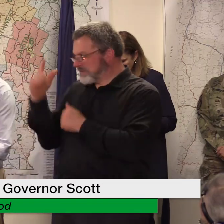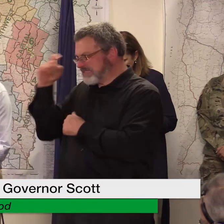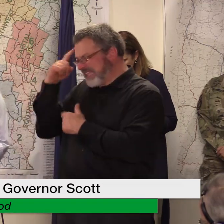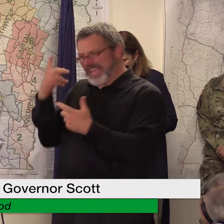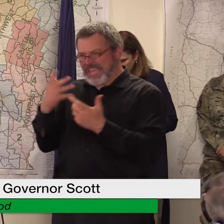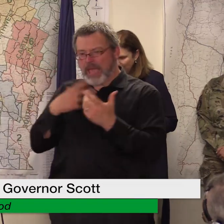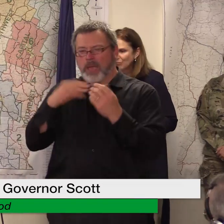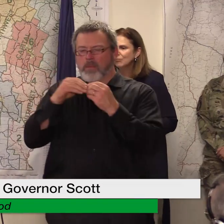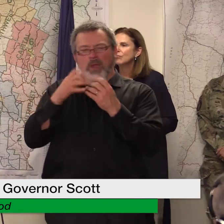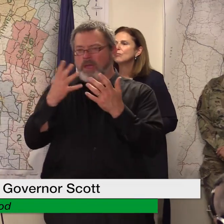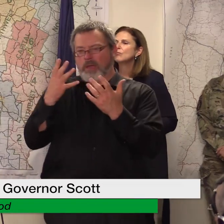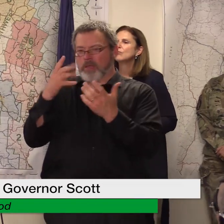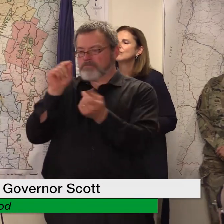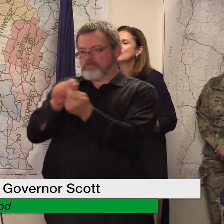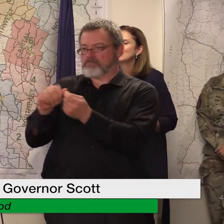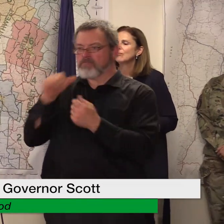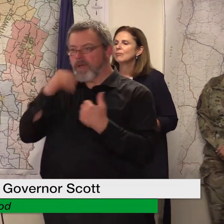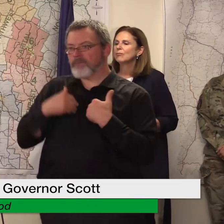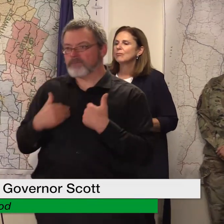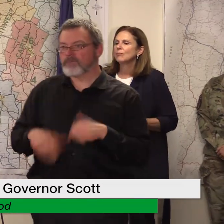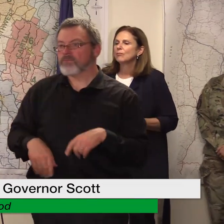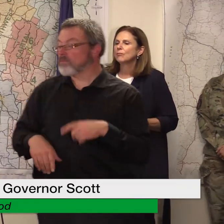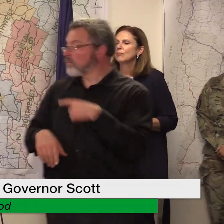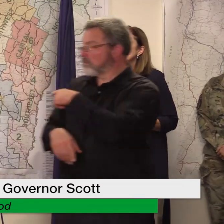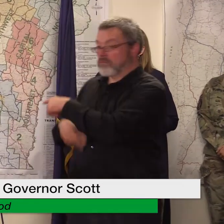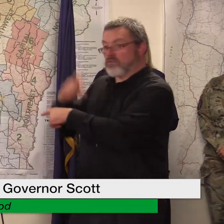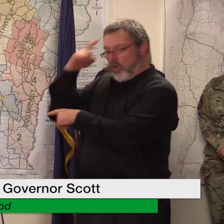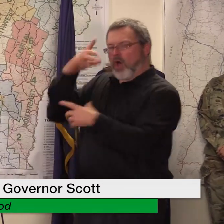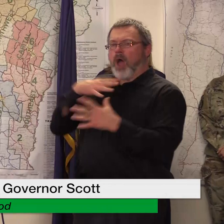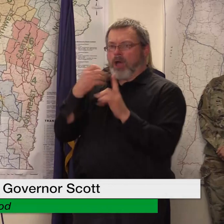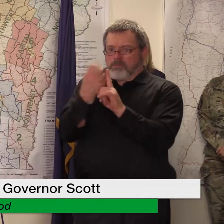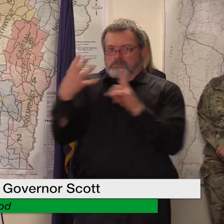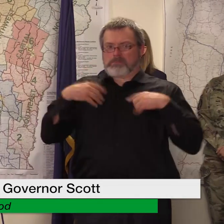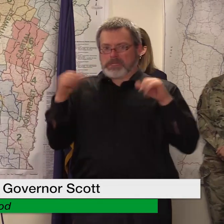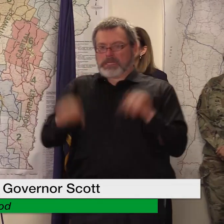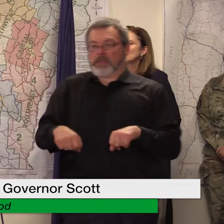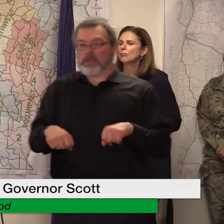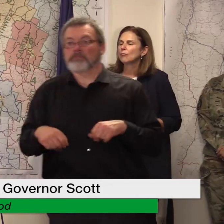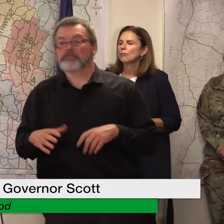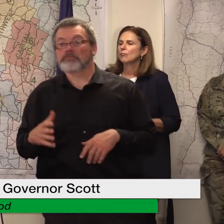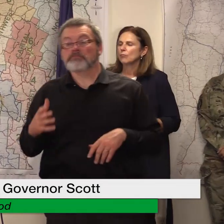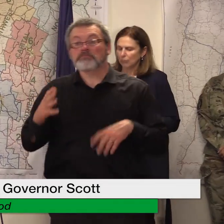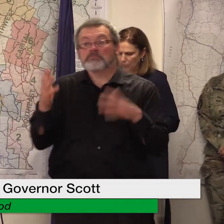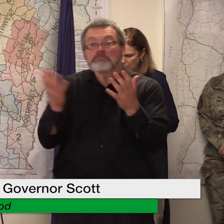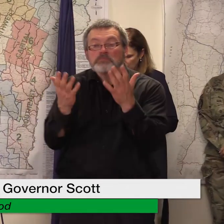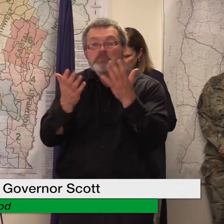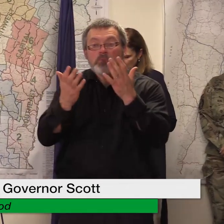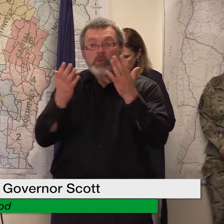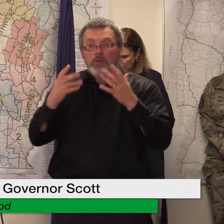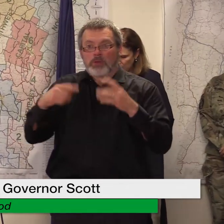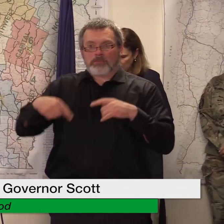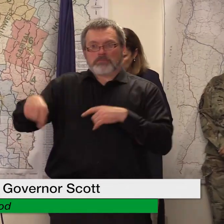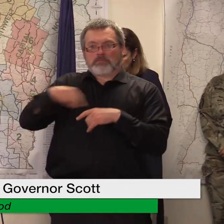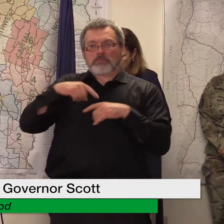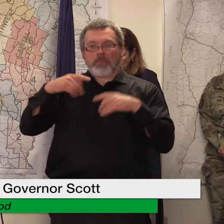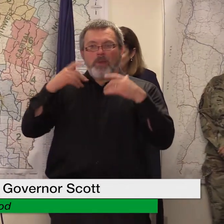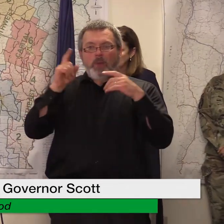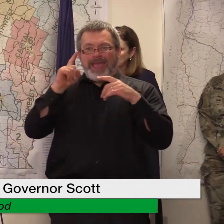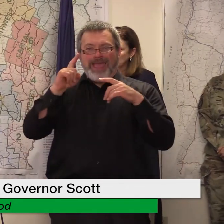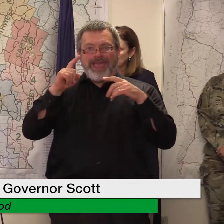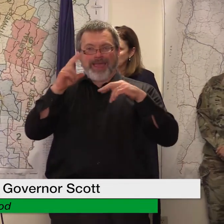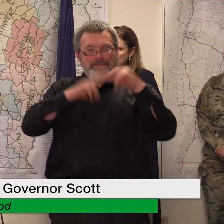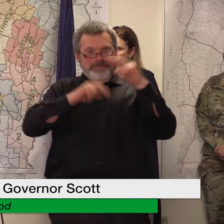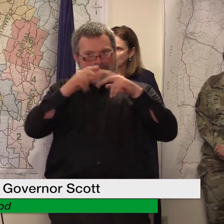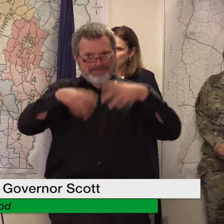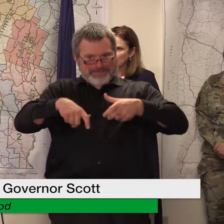state i can can tell you um that there have been a number of structures have been red tagged meaning